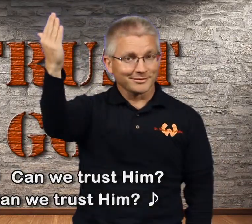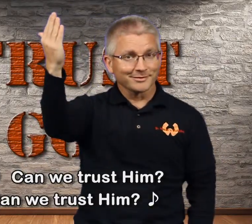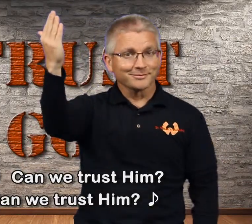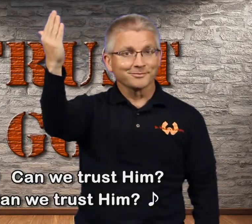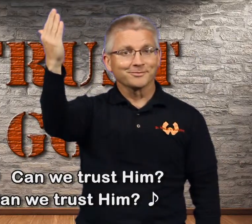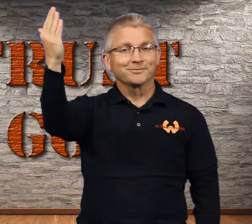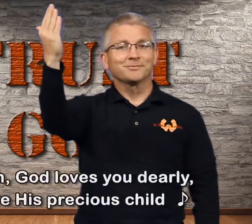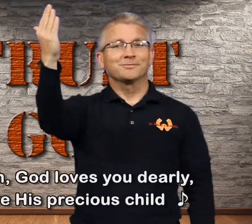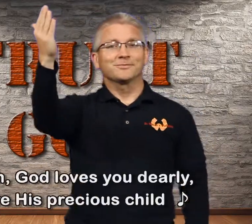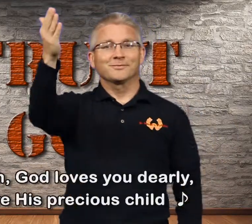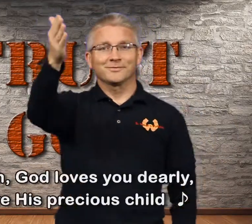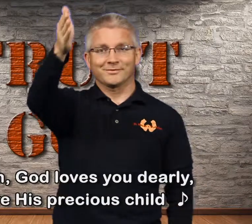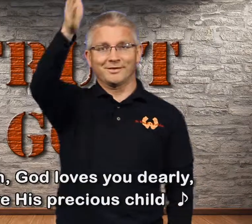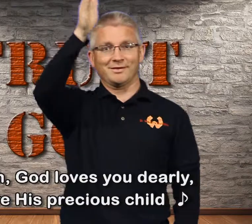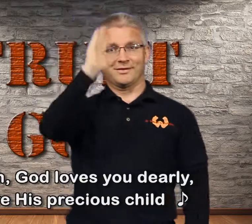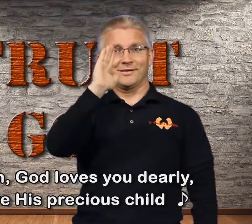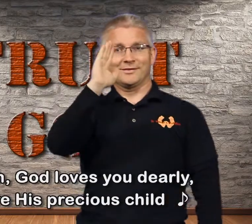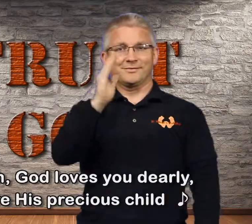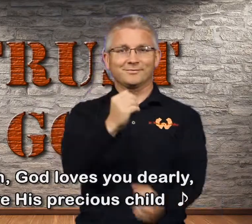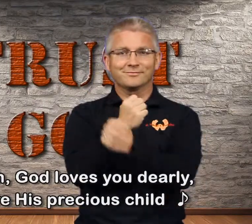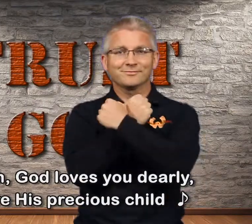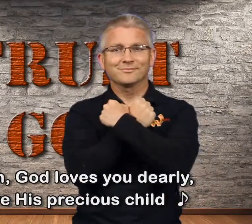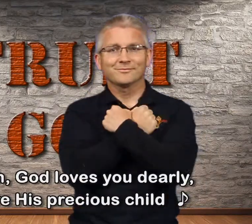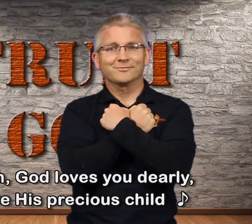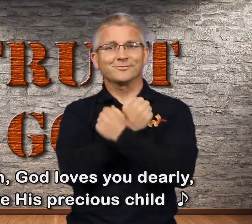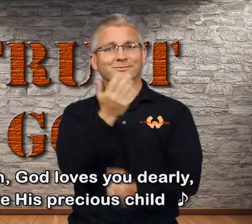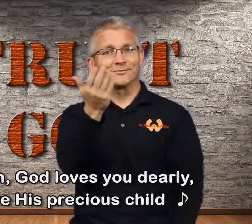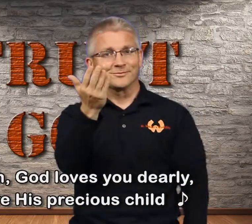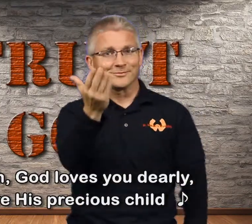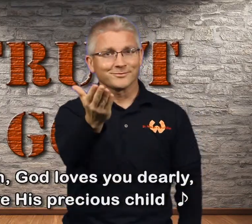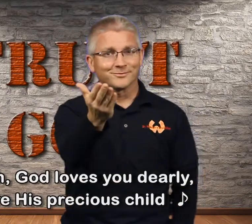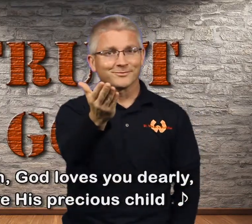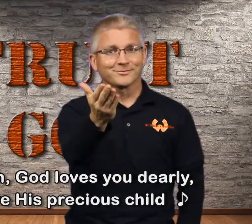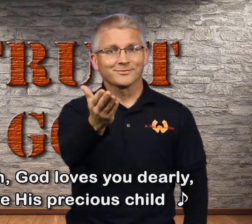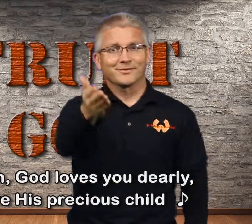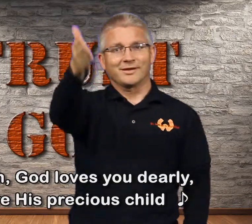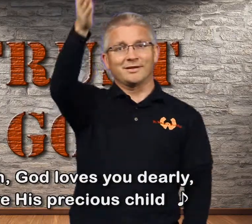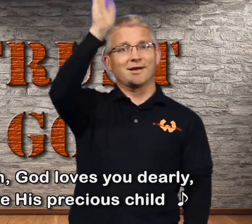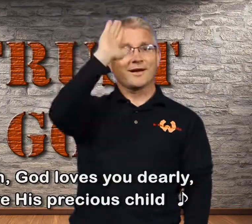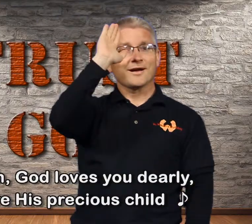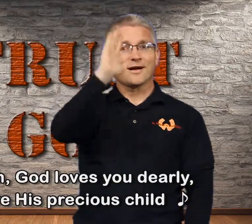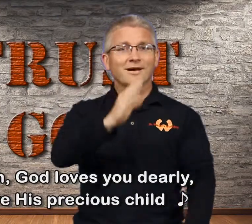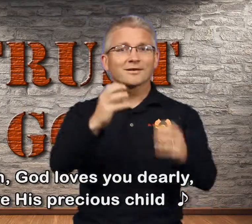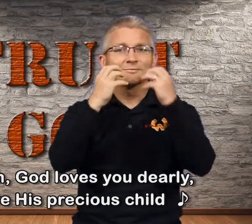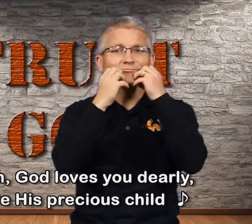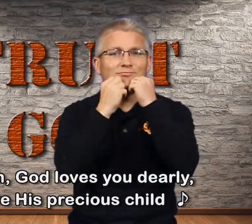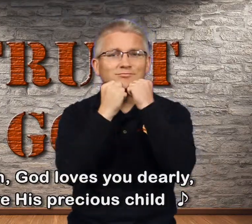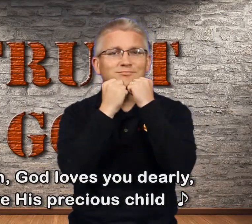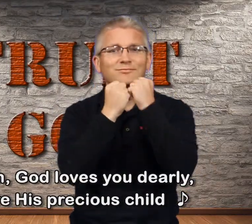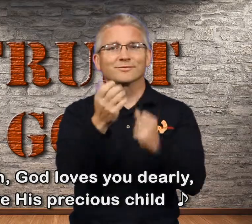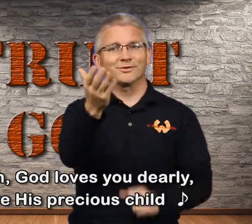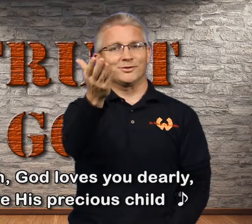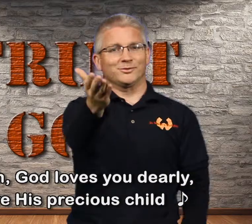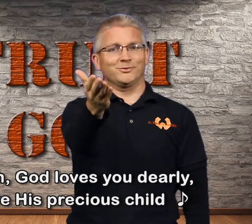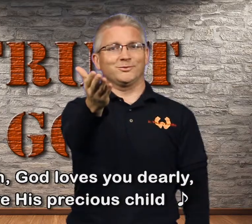Him? Oh God loves you dearly, you're His precious child,